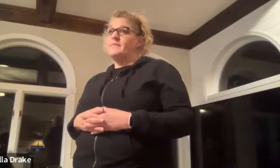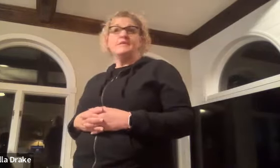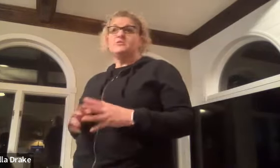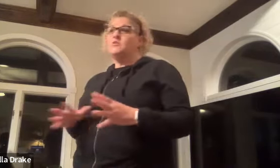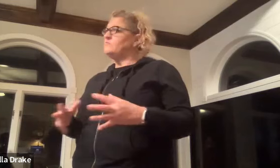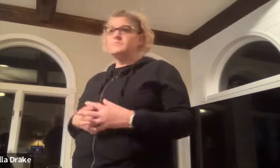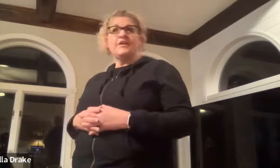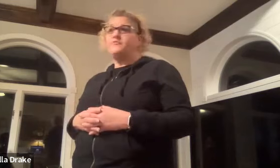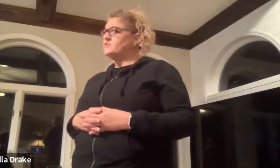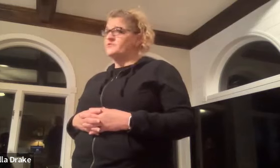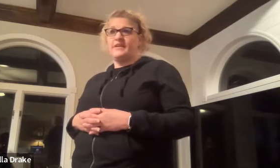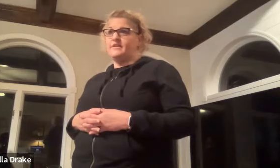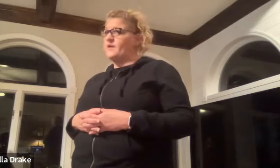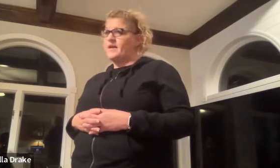don't get frustrated okay